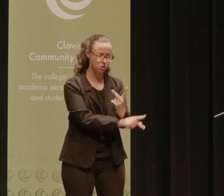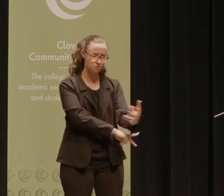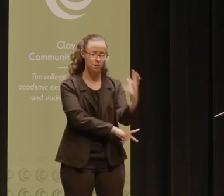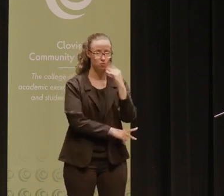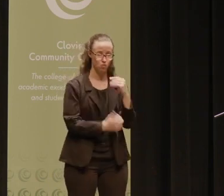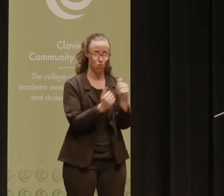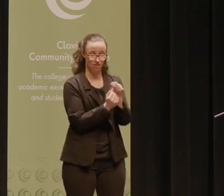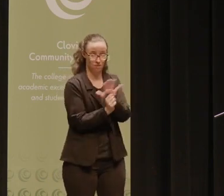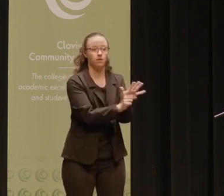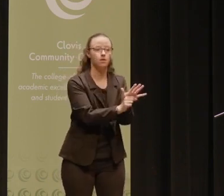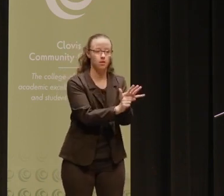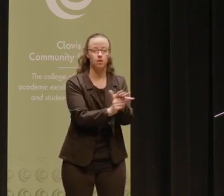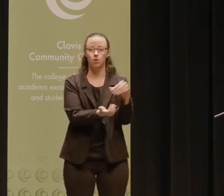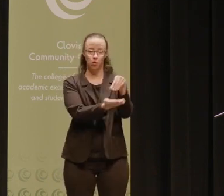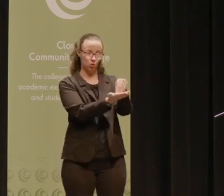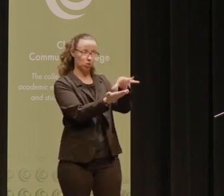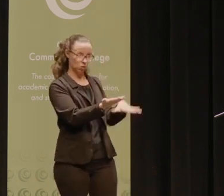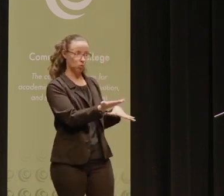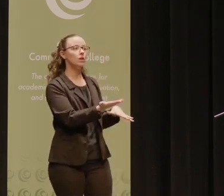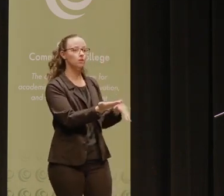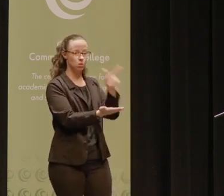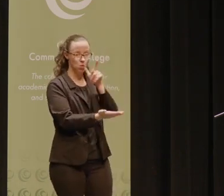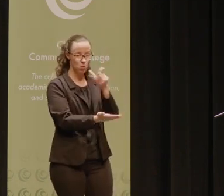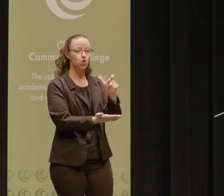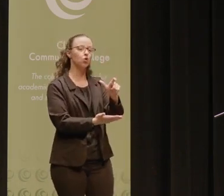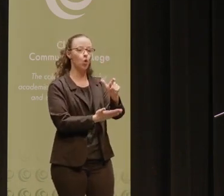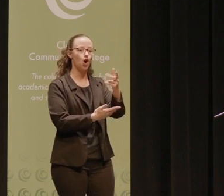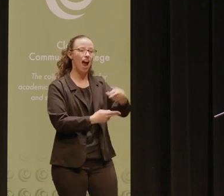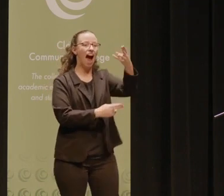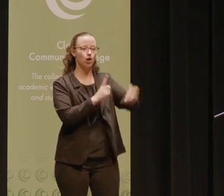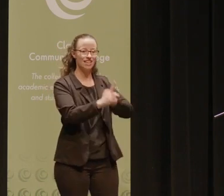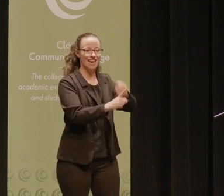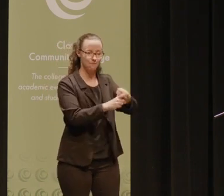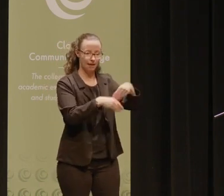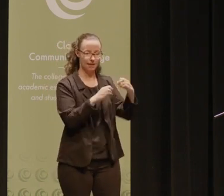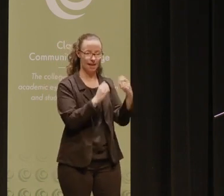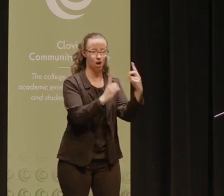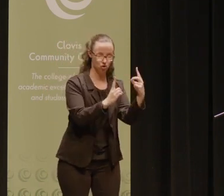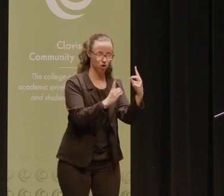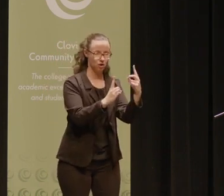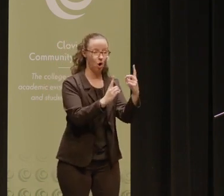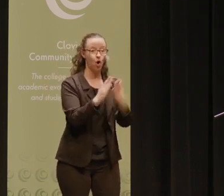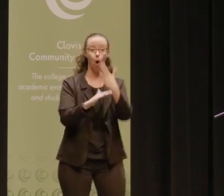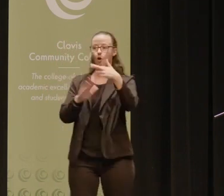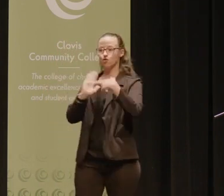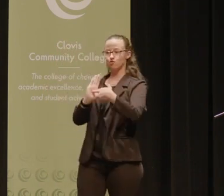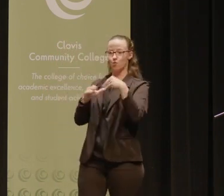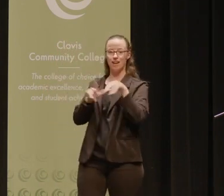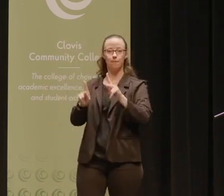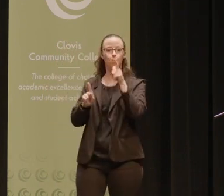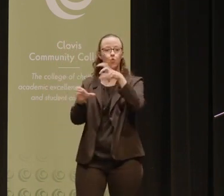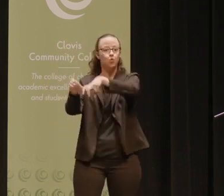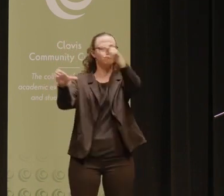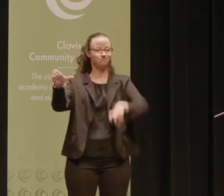hit by the pandemic, students who are disproportionately impacted in education are overrepresented among those who left